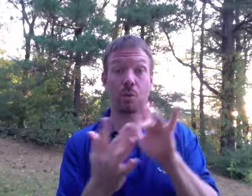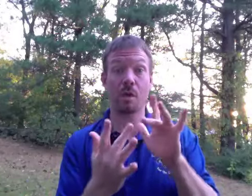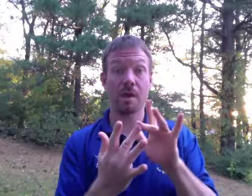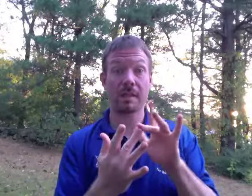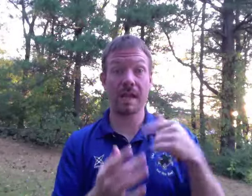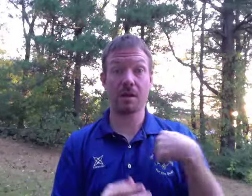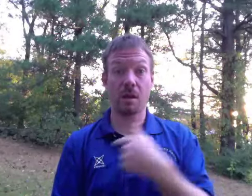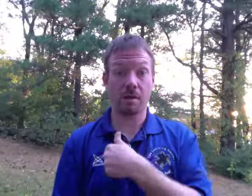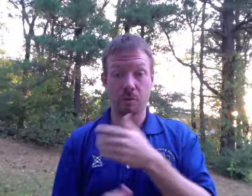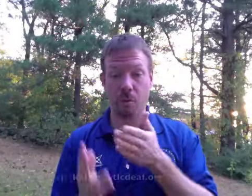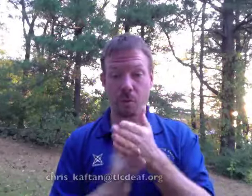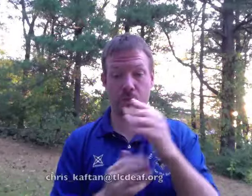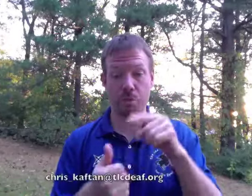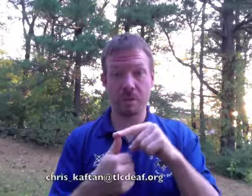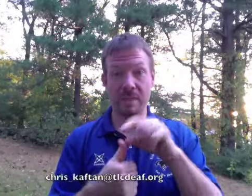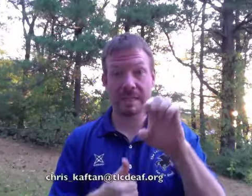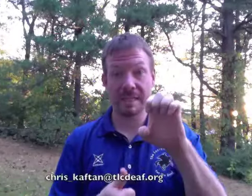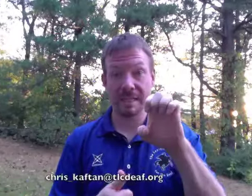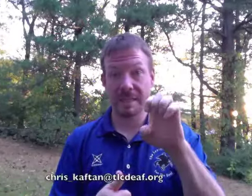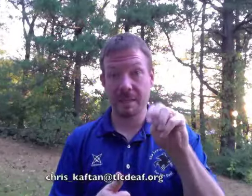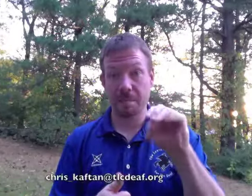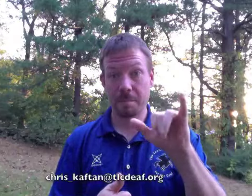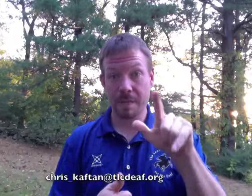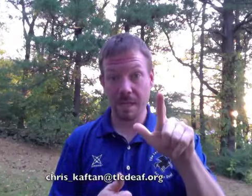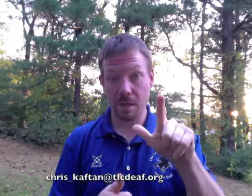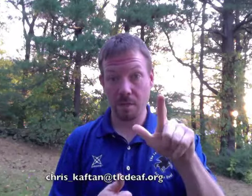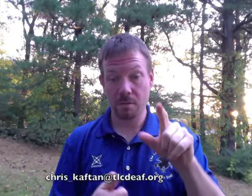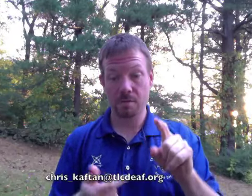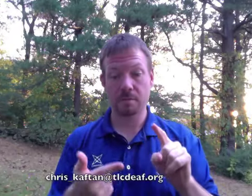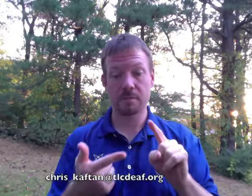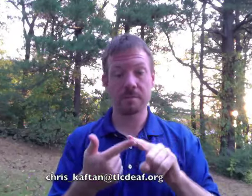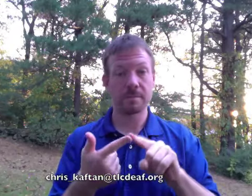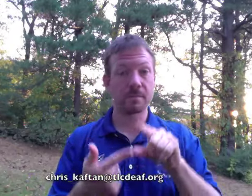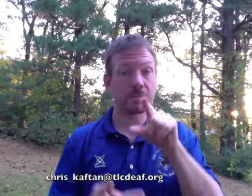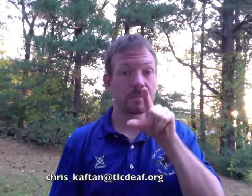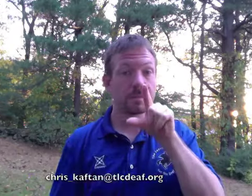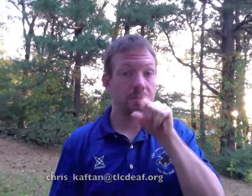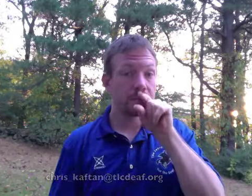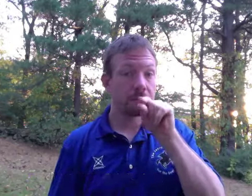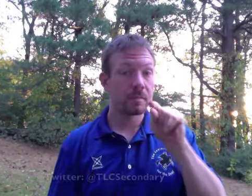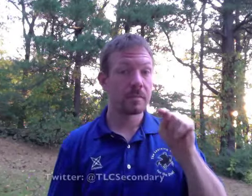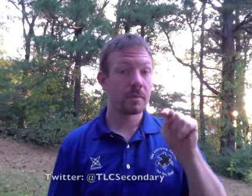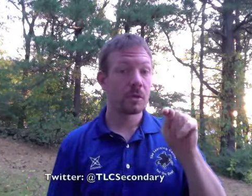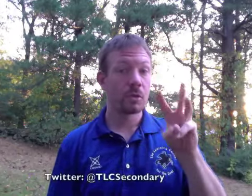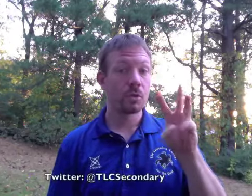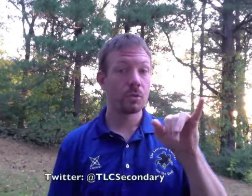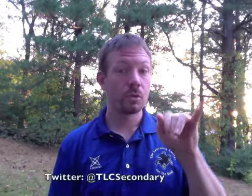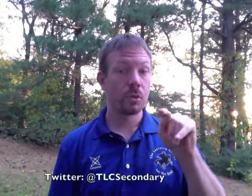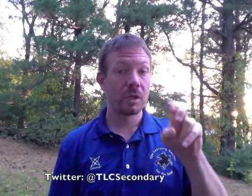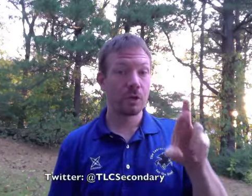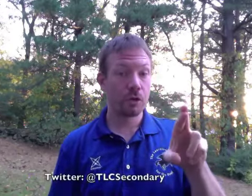As always, don't forget, the best way to keep in touch with us is by personally emailing, following us on Twitter,